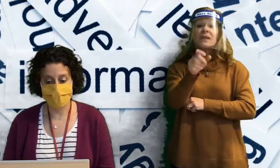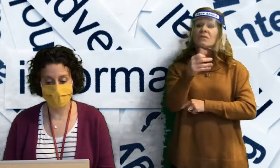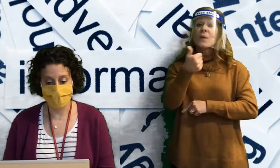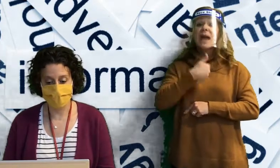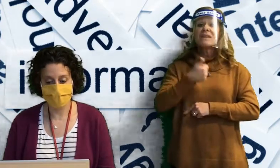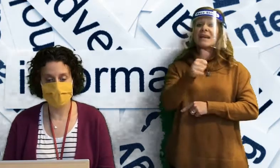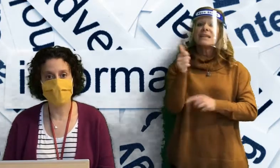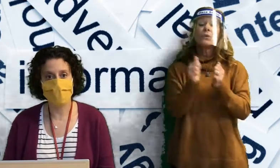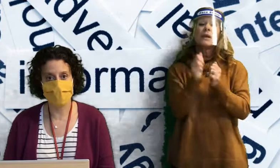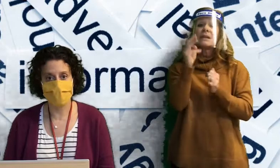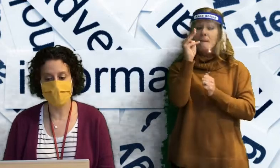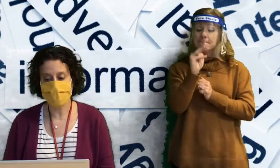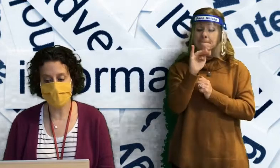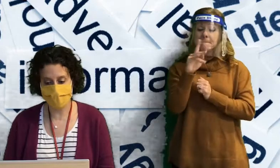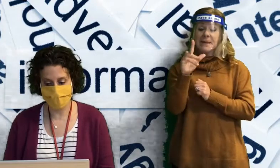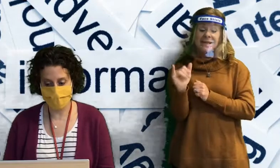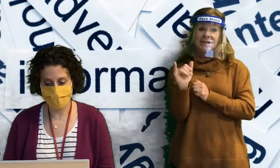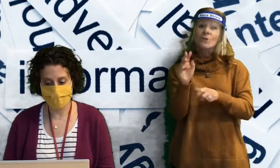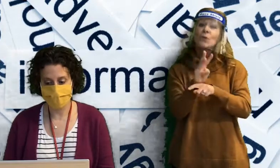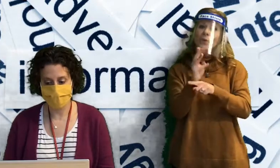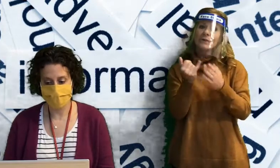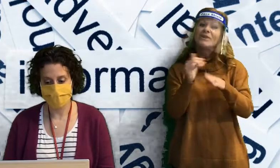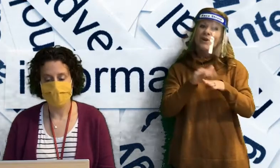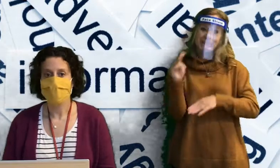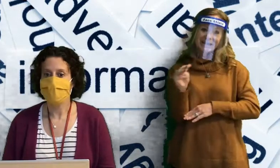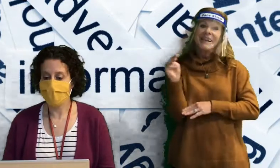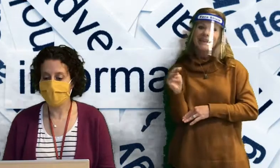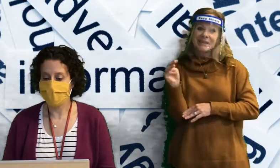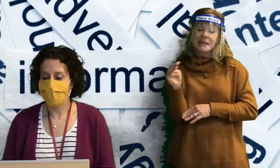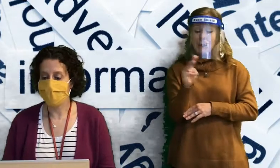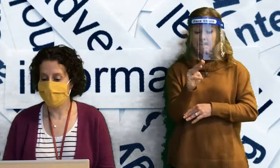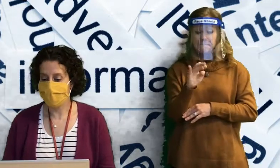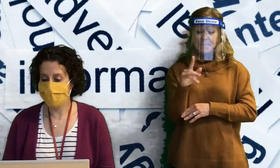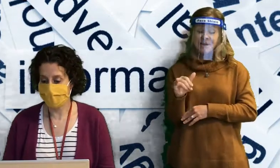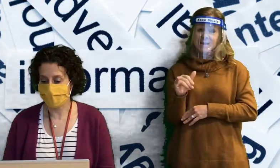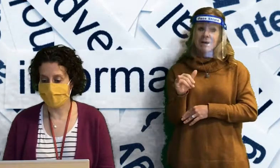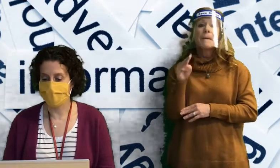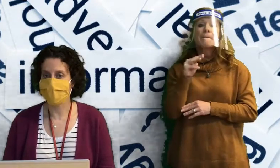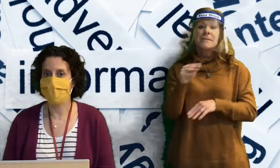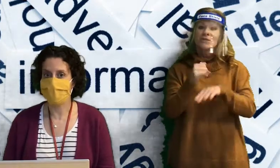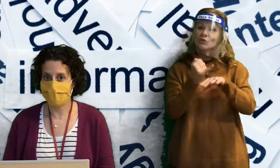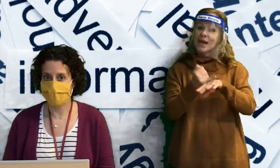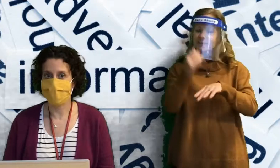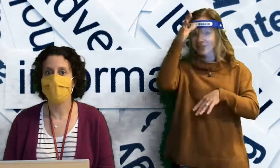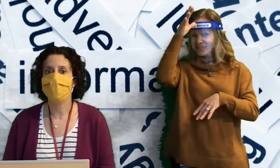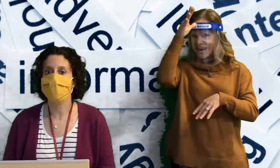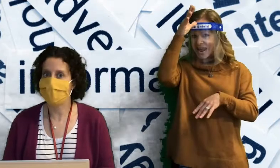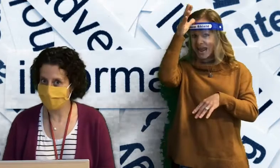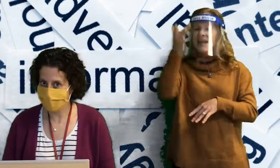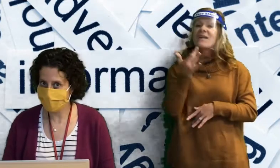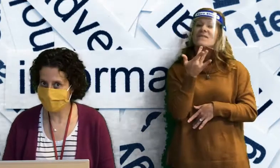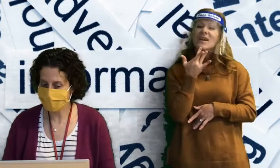Mickey Mickey on it, wear it Monday. Mickey was Ms. Jackson's dad's